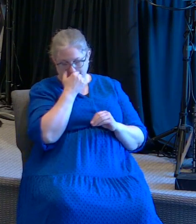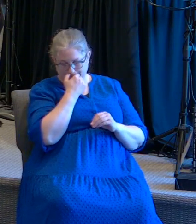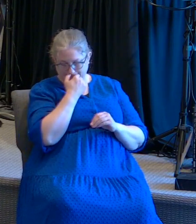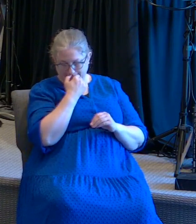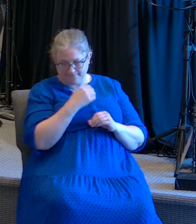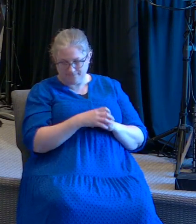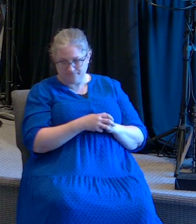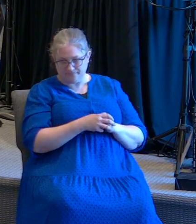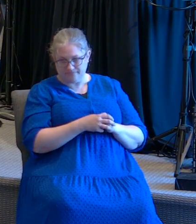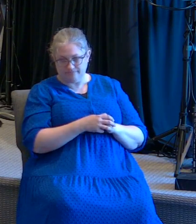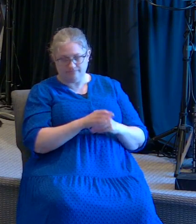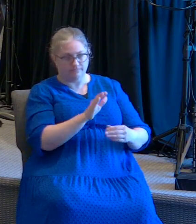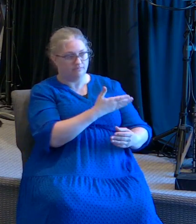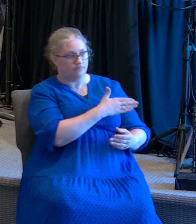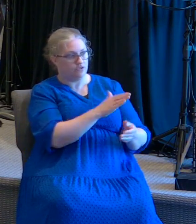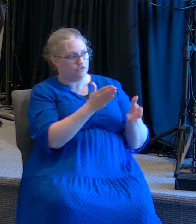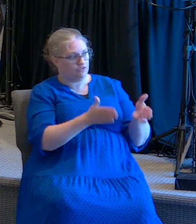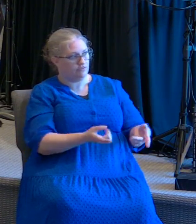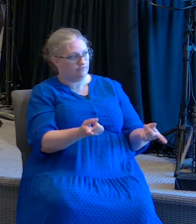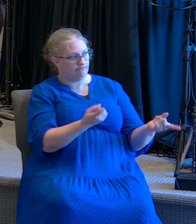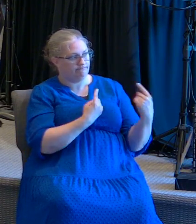if the musicians could come